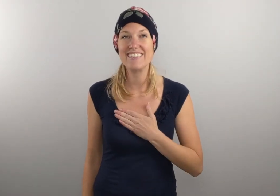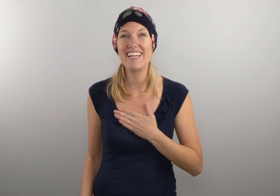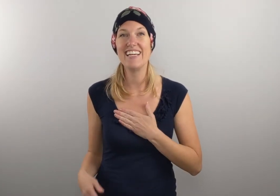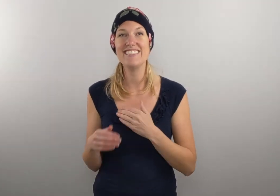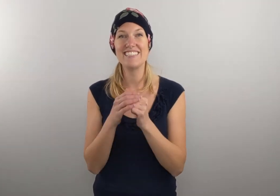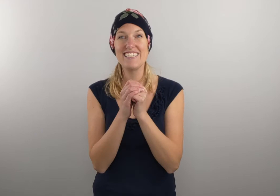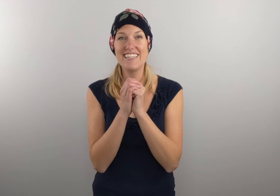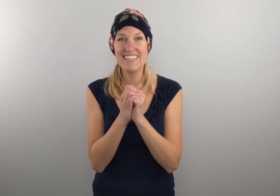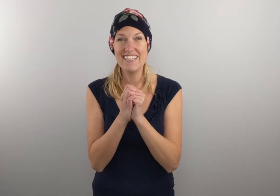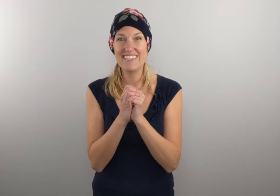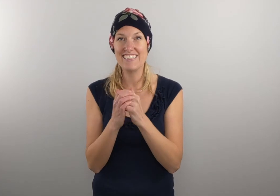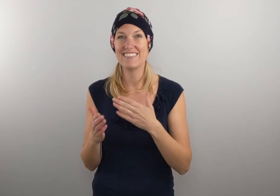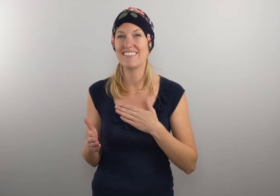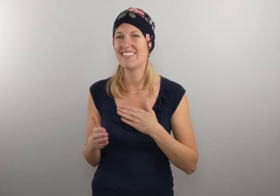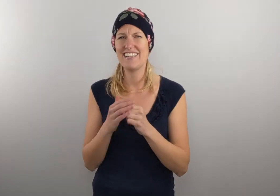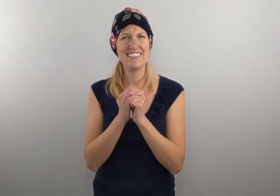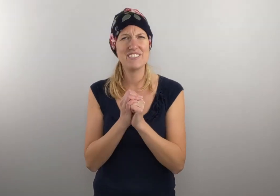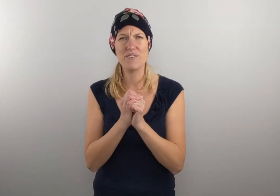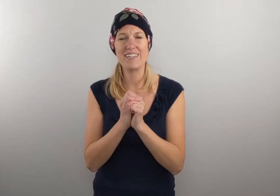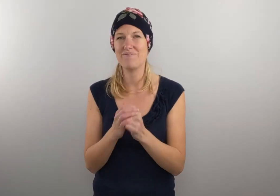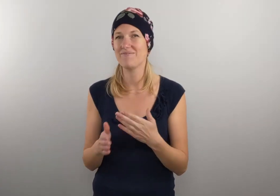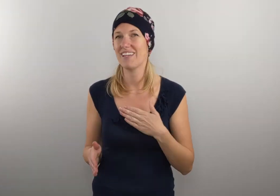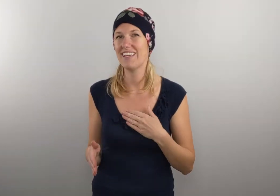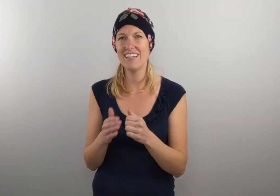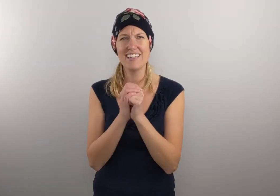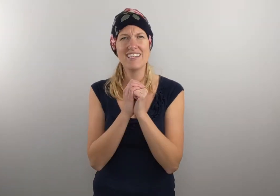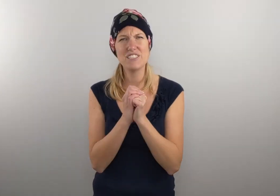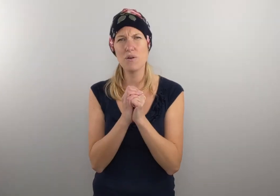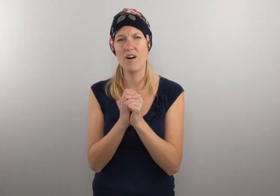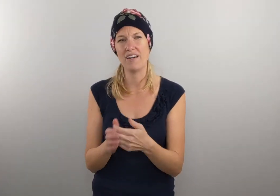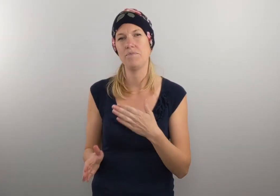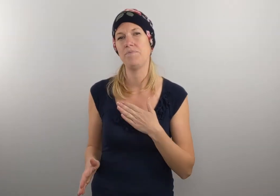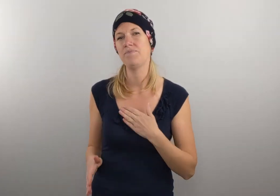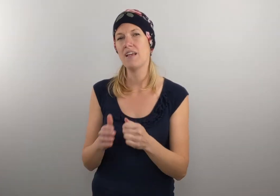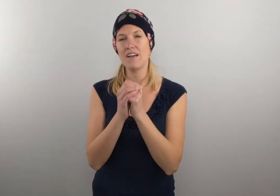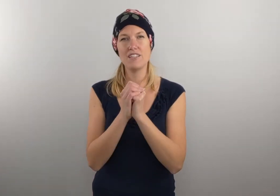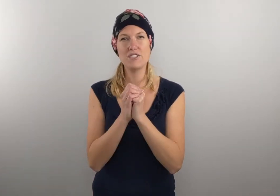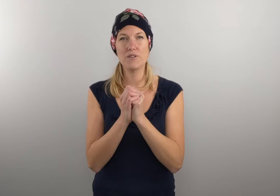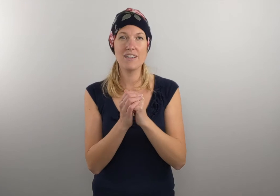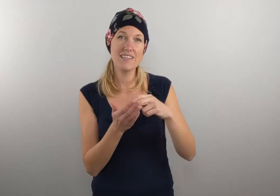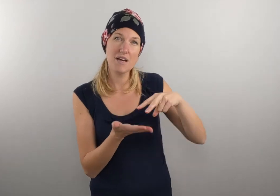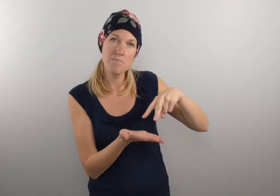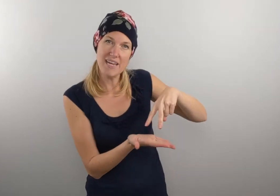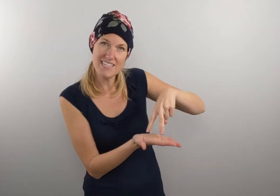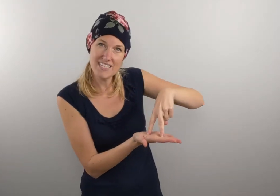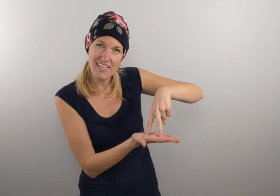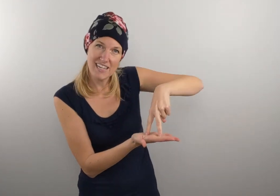chest like this. A door. Okay. A door. A door. And then on bended knee.